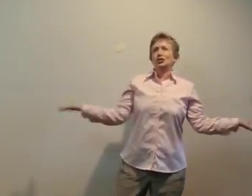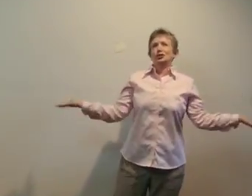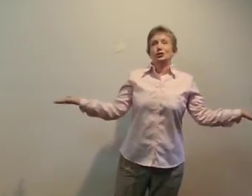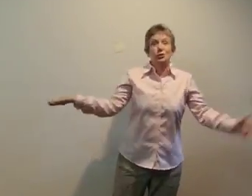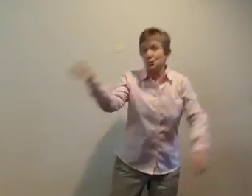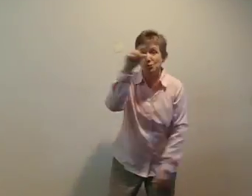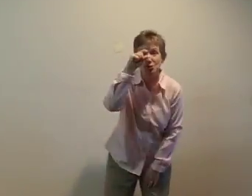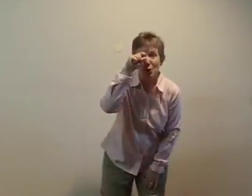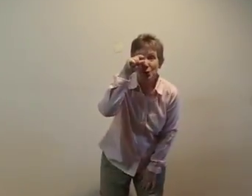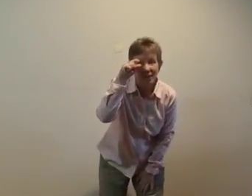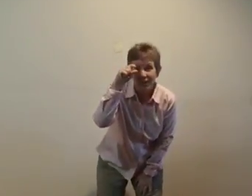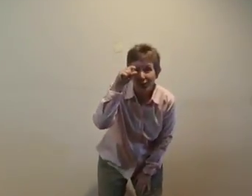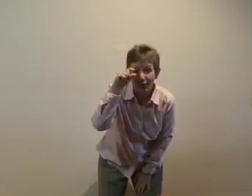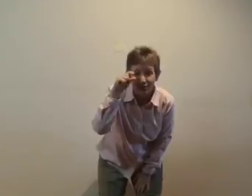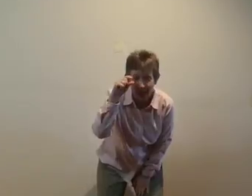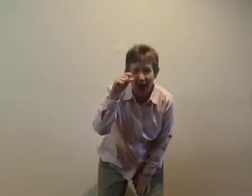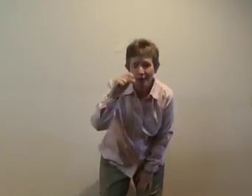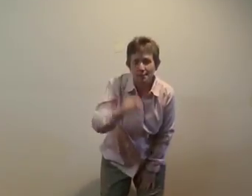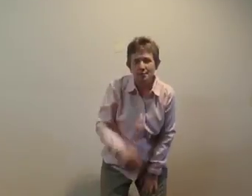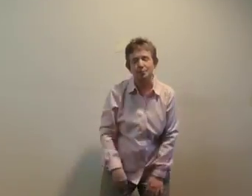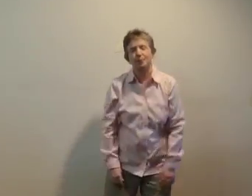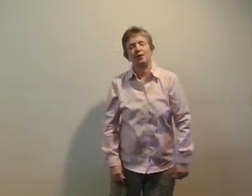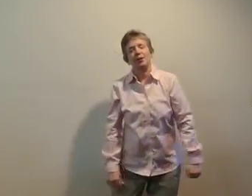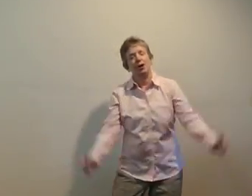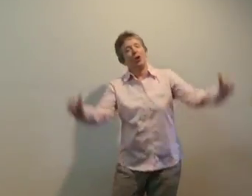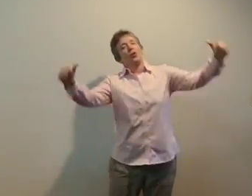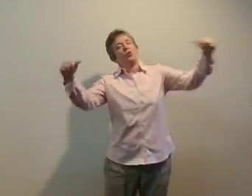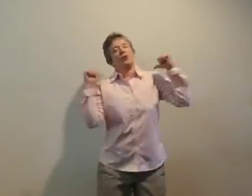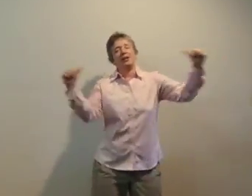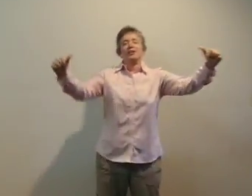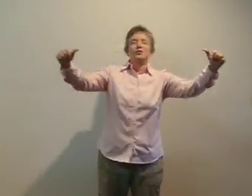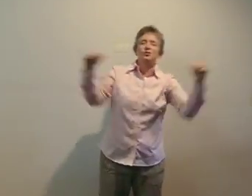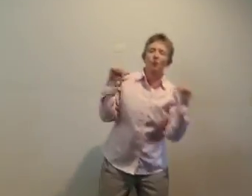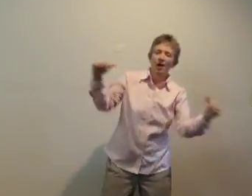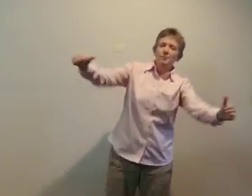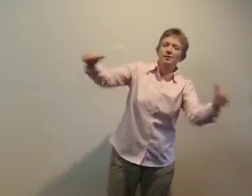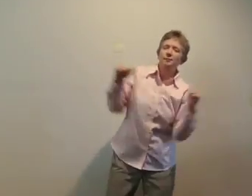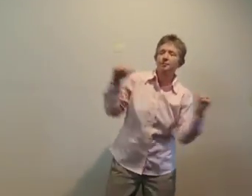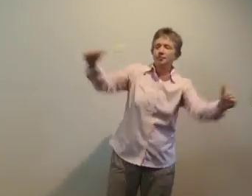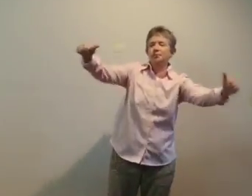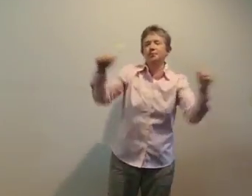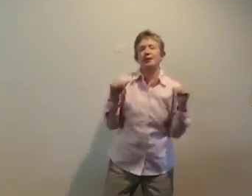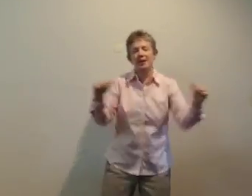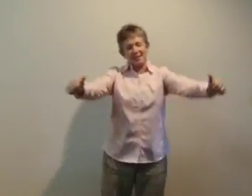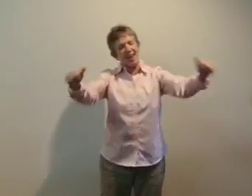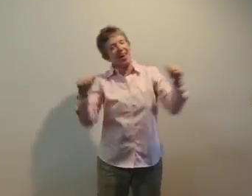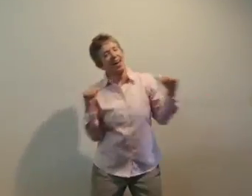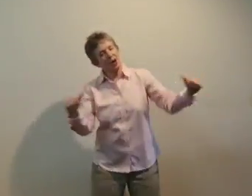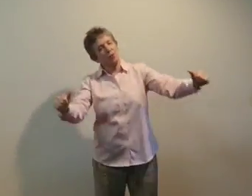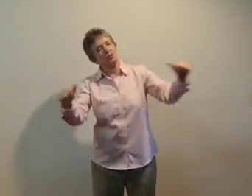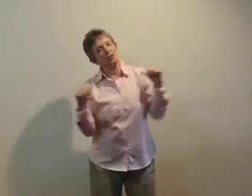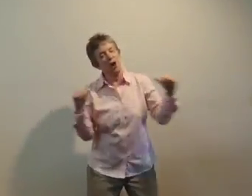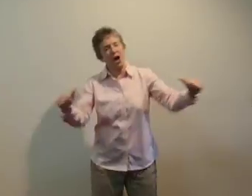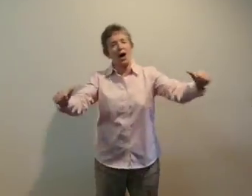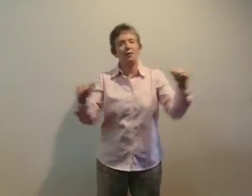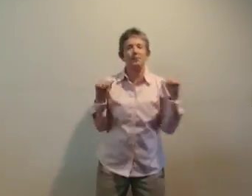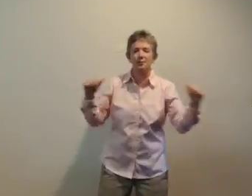to do, so little time. We're swamps, yeah, we're swamps.